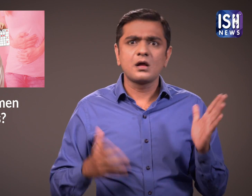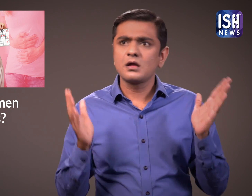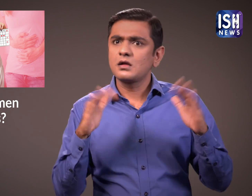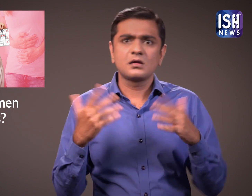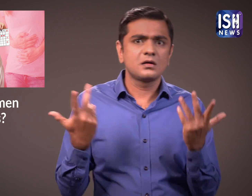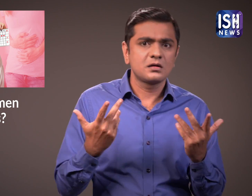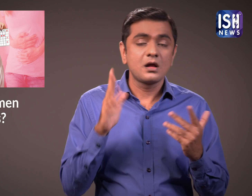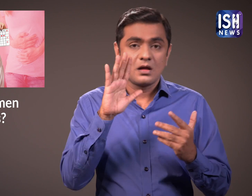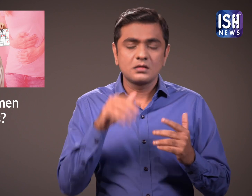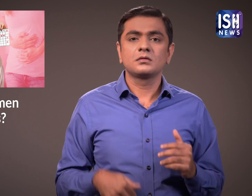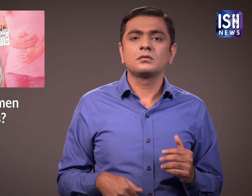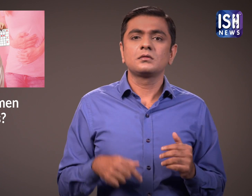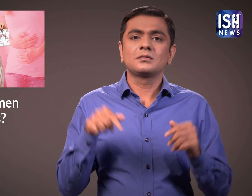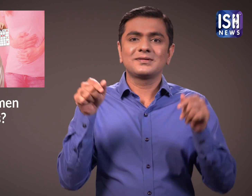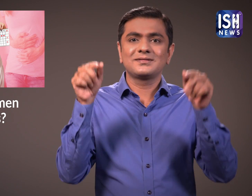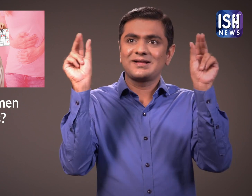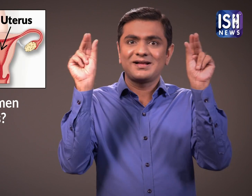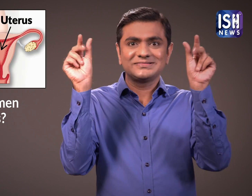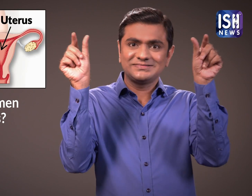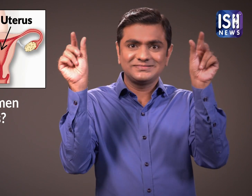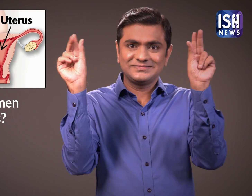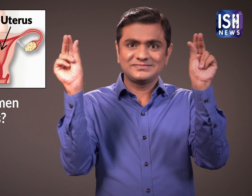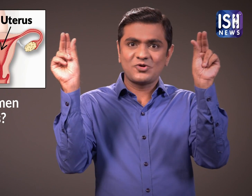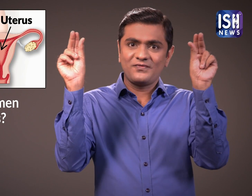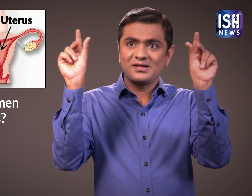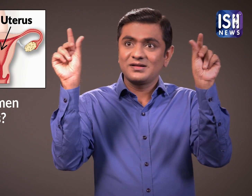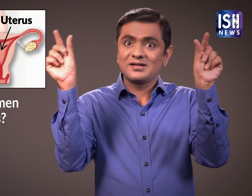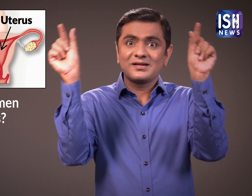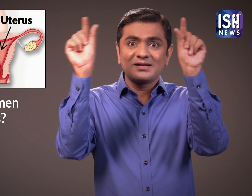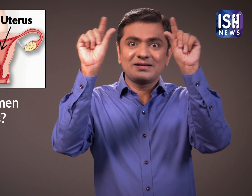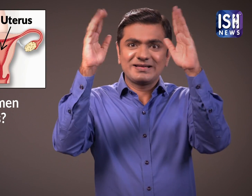The place where a baby grows is called a uterus. 1.